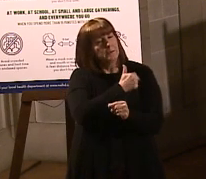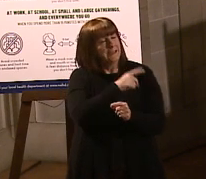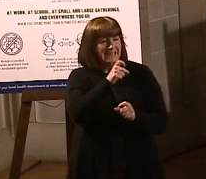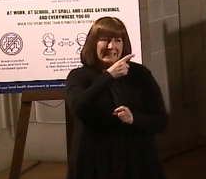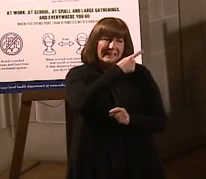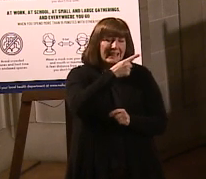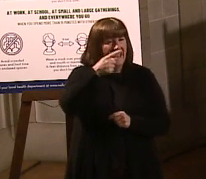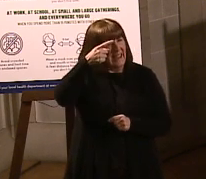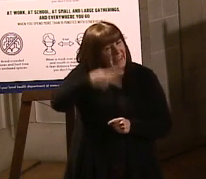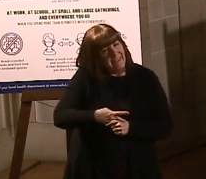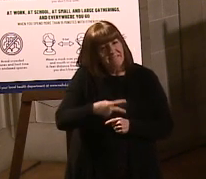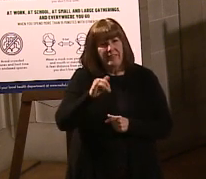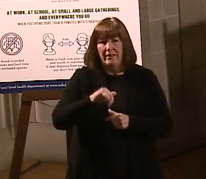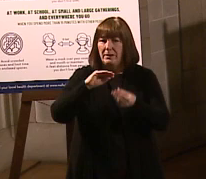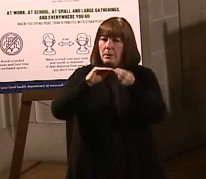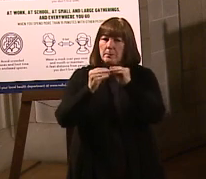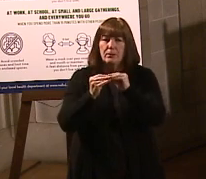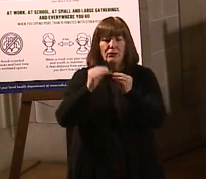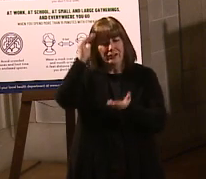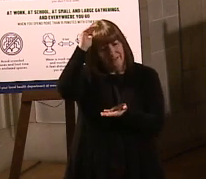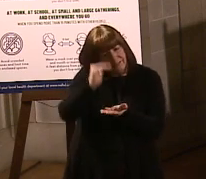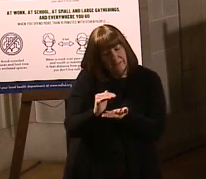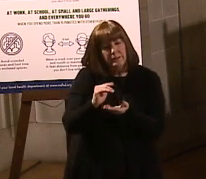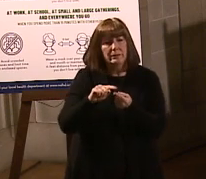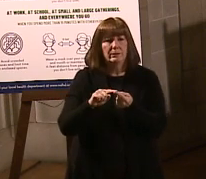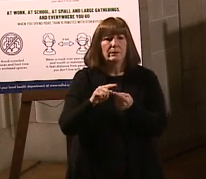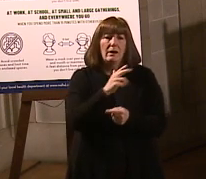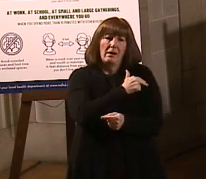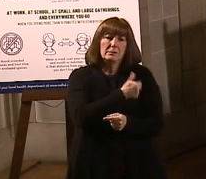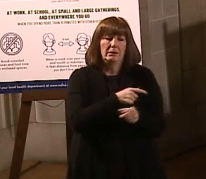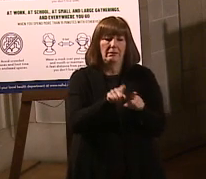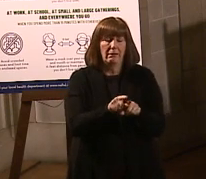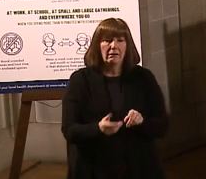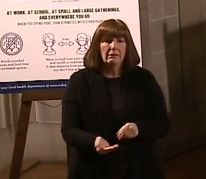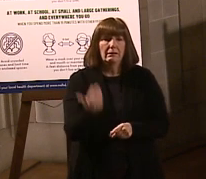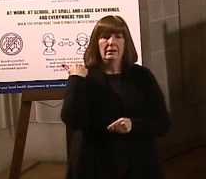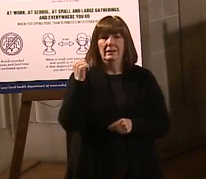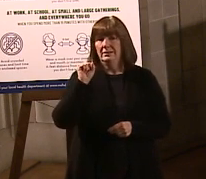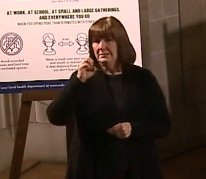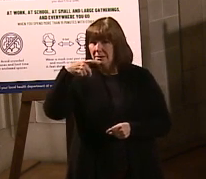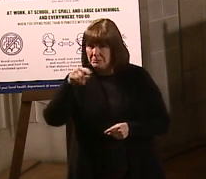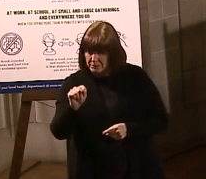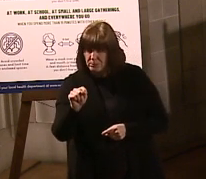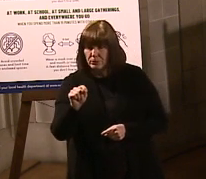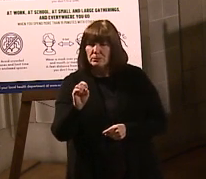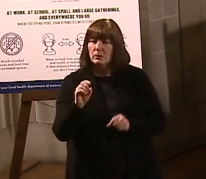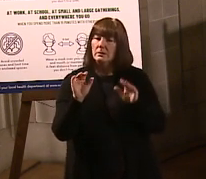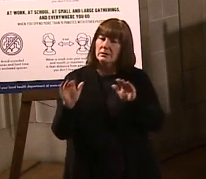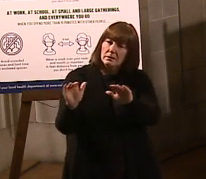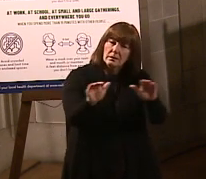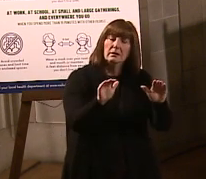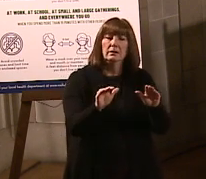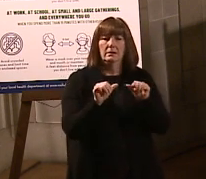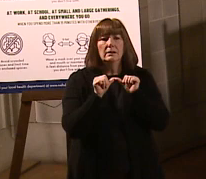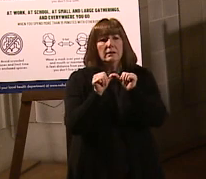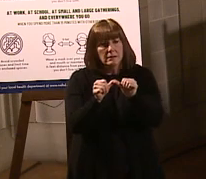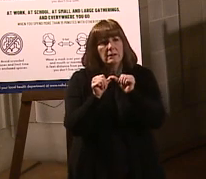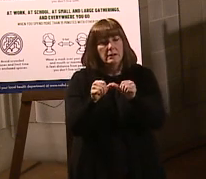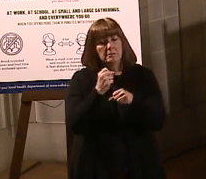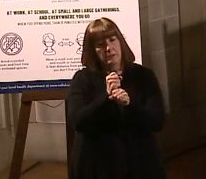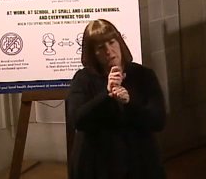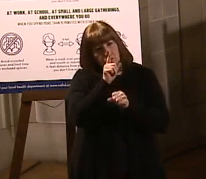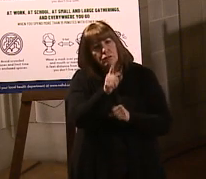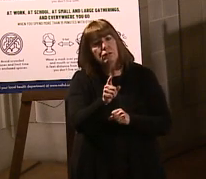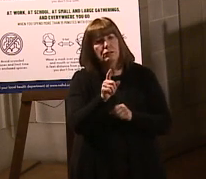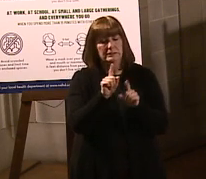cut in half to get down to the levels of hospitalizations we were in September. So we need people to continue to make sure